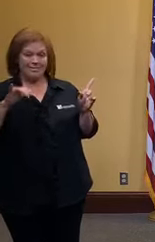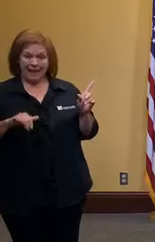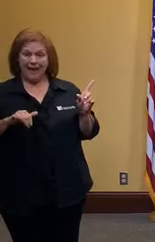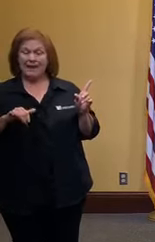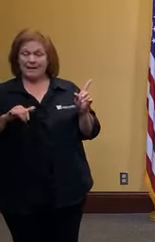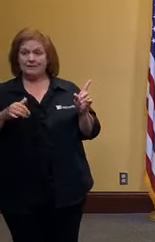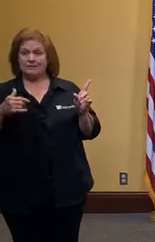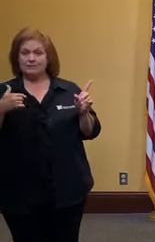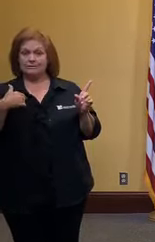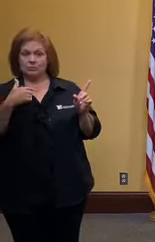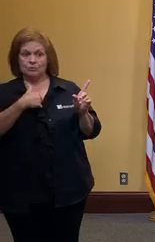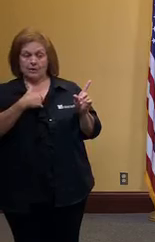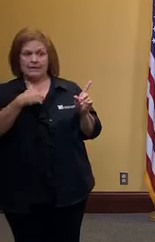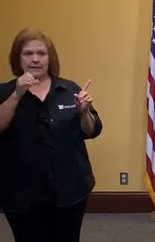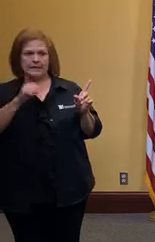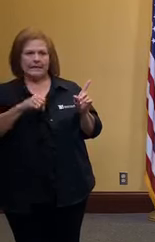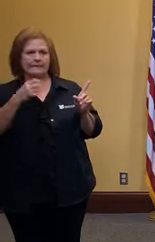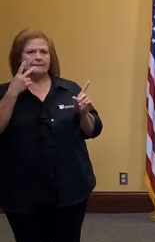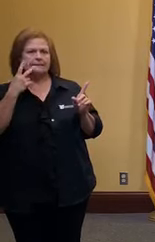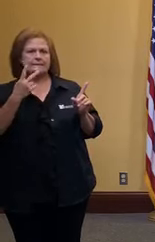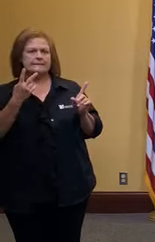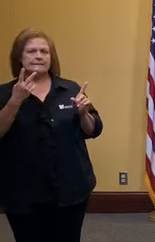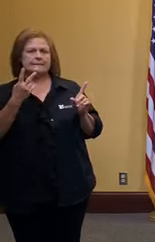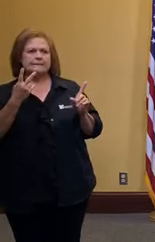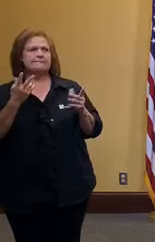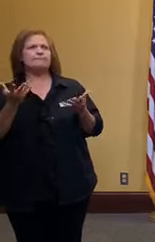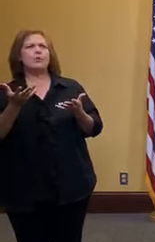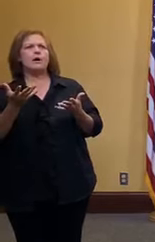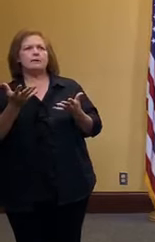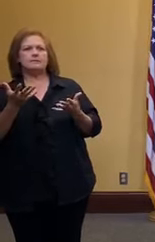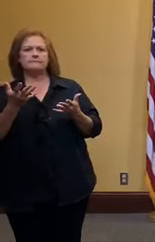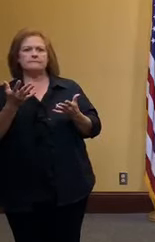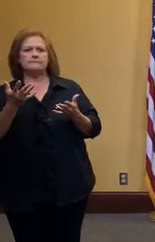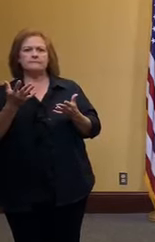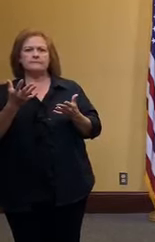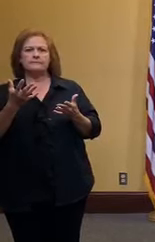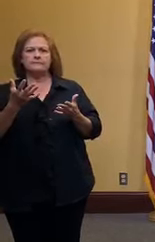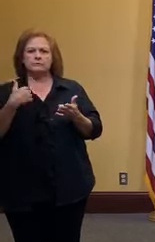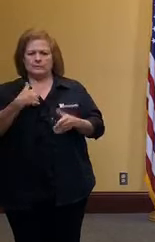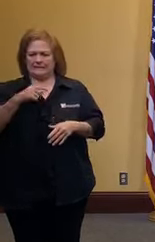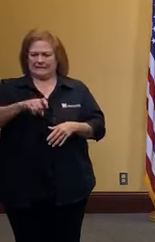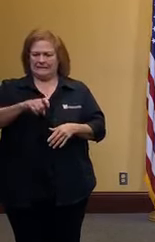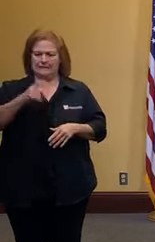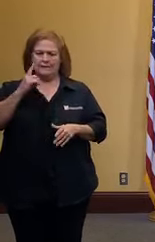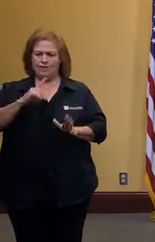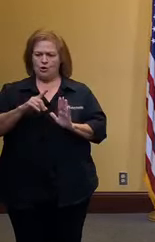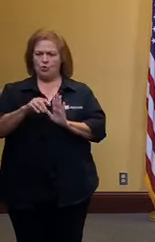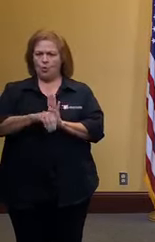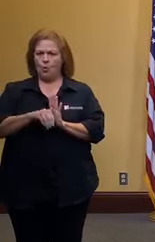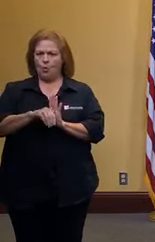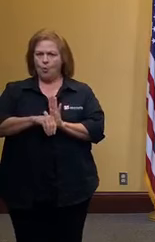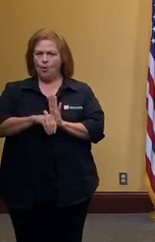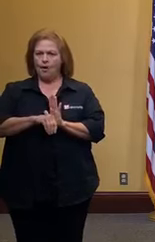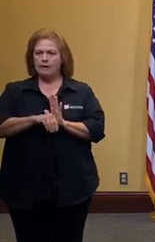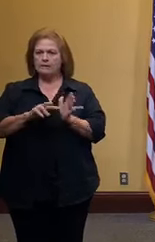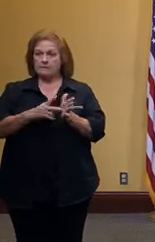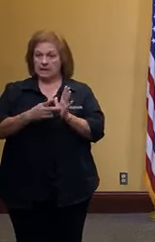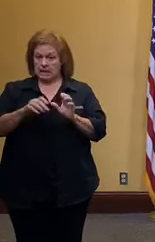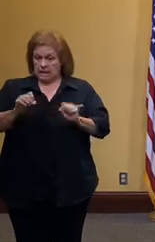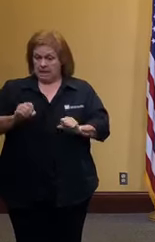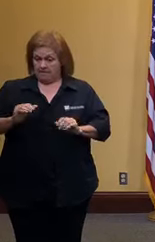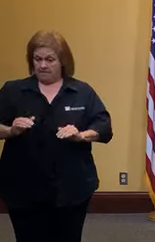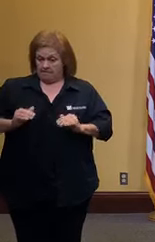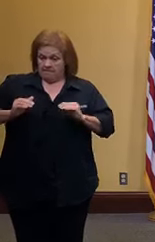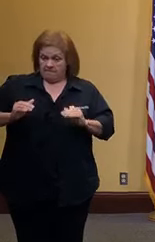identifying in the milestones for the new orleans that need to be met for us to safely go into a phase one